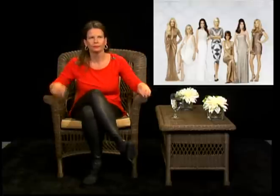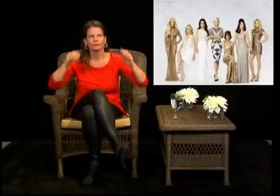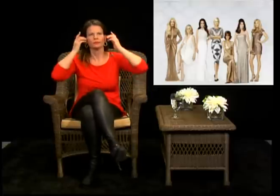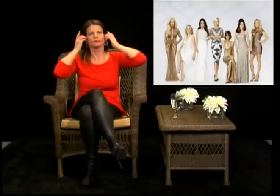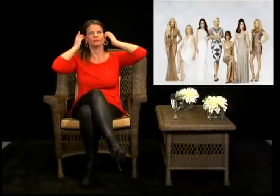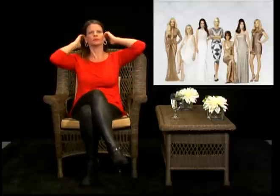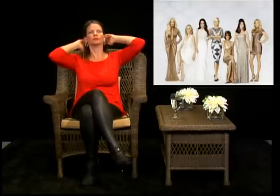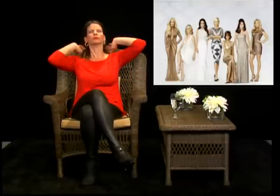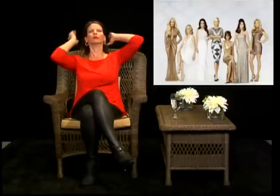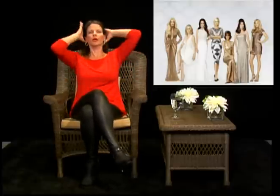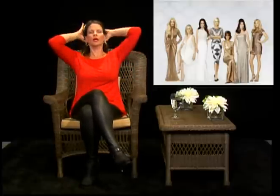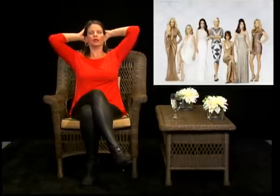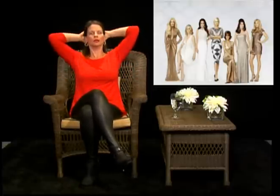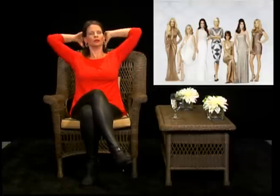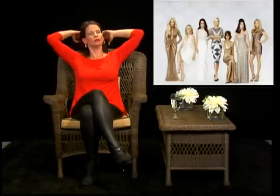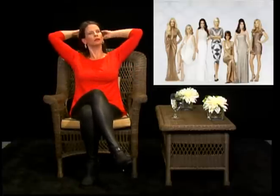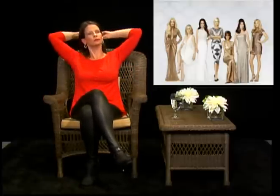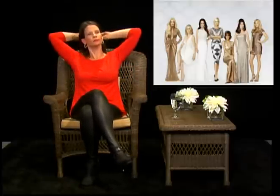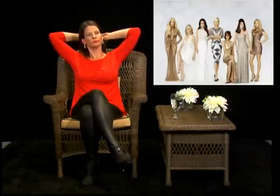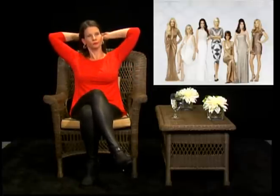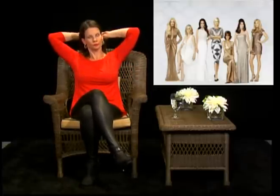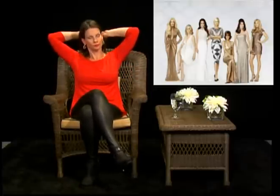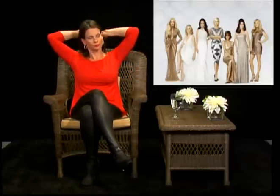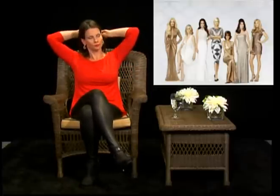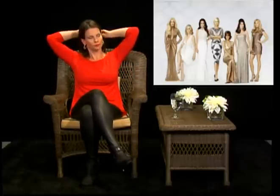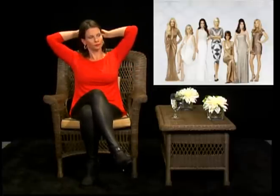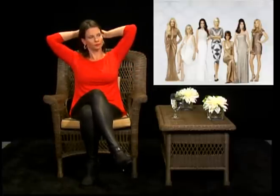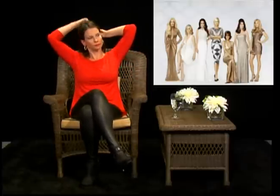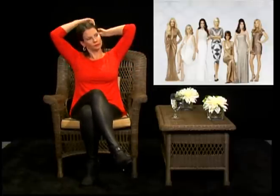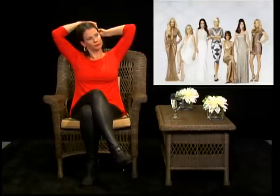Go back to the one, this one. Okay, perfect. thank